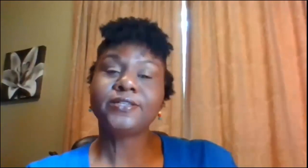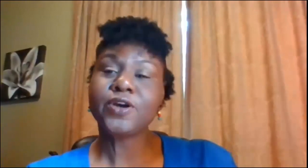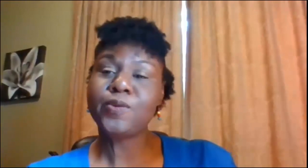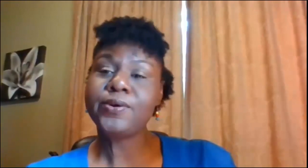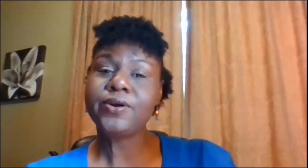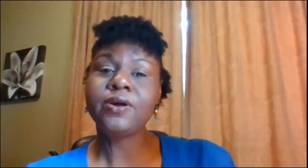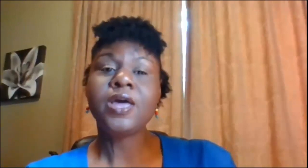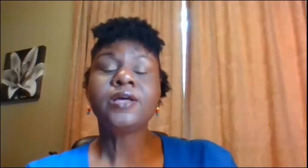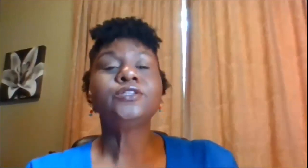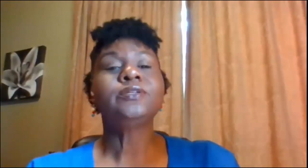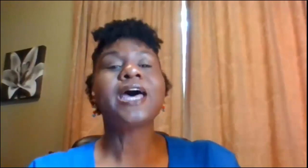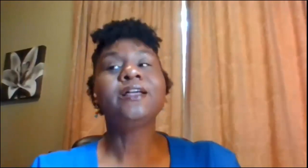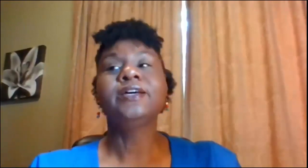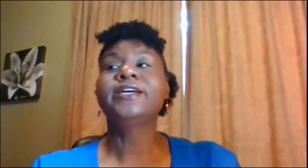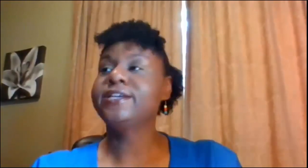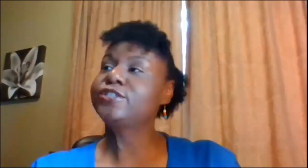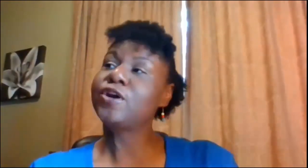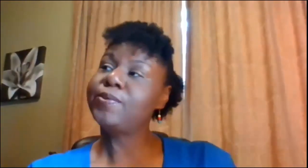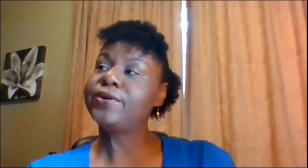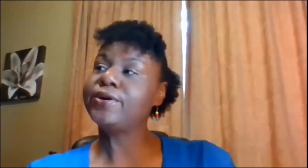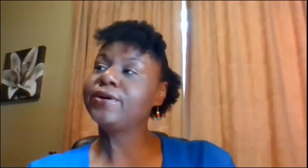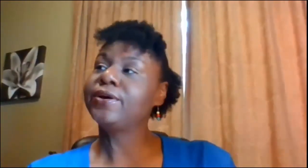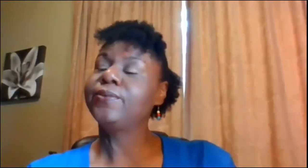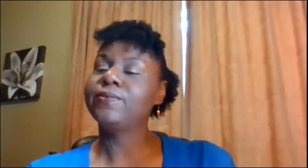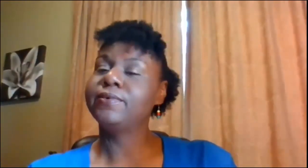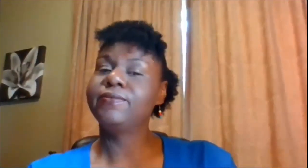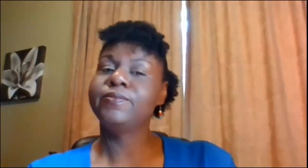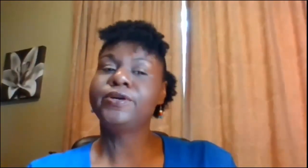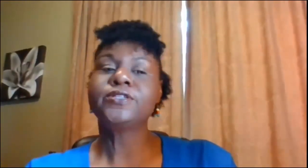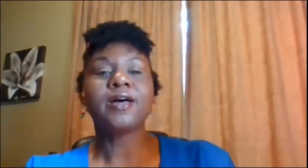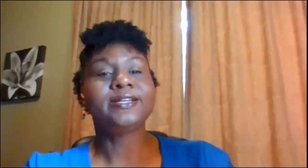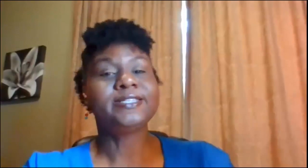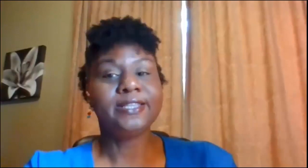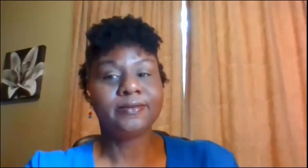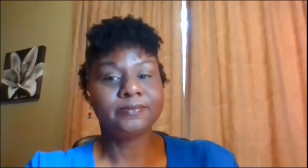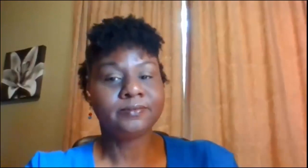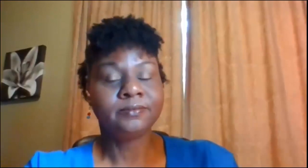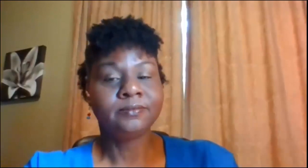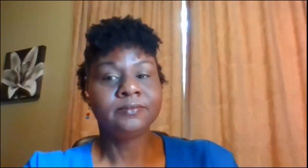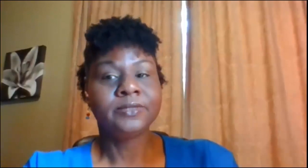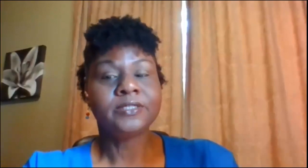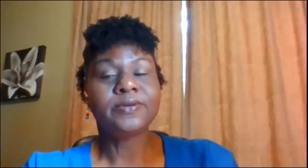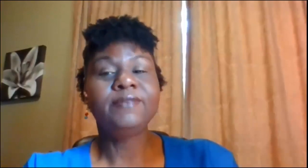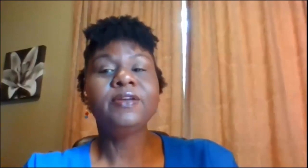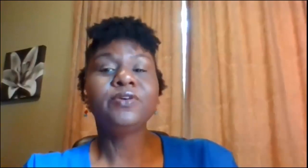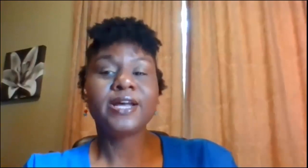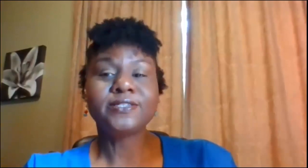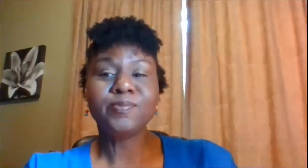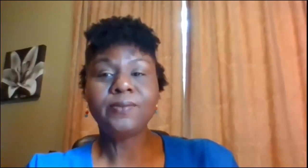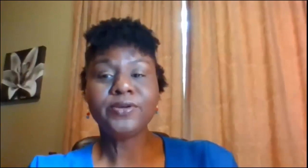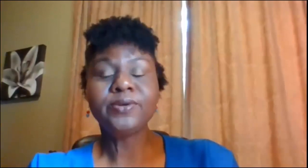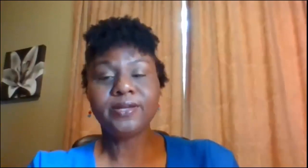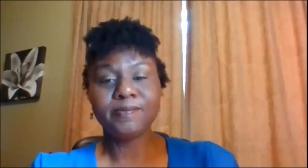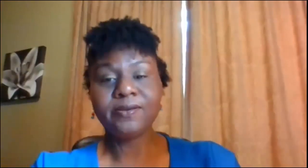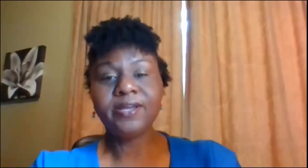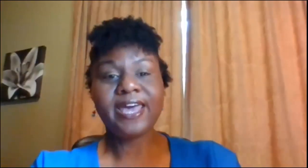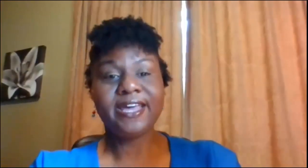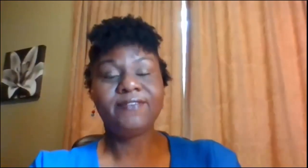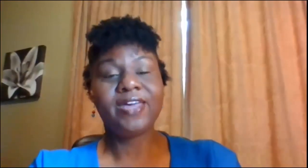interpreter do not look at the interpreter when you're talking to them so even if you're not to the point where you can communicate if they